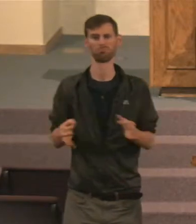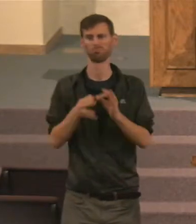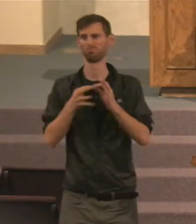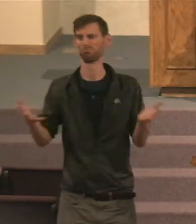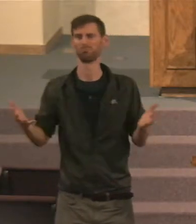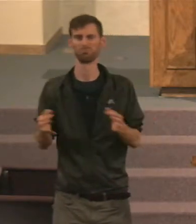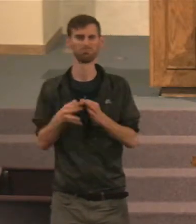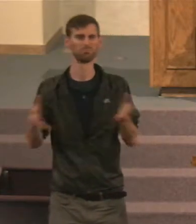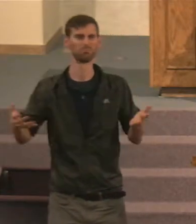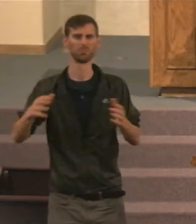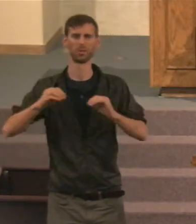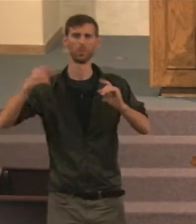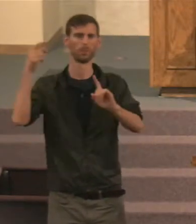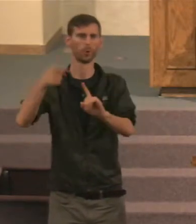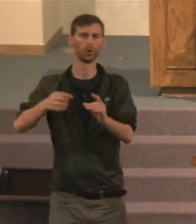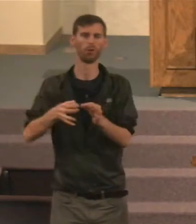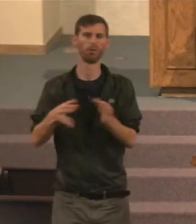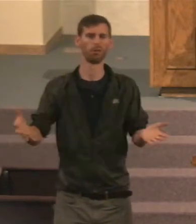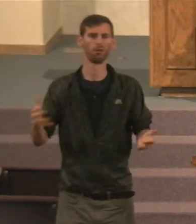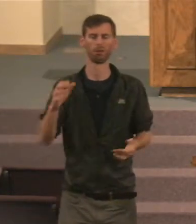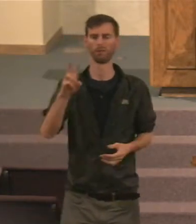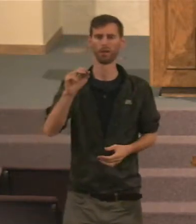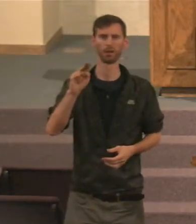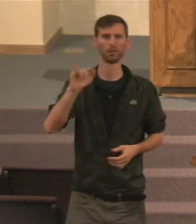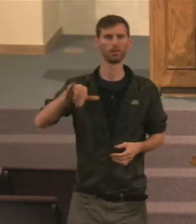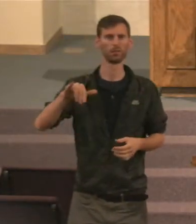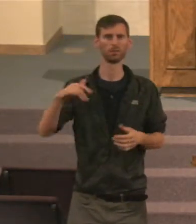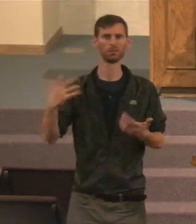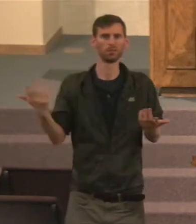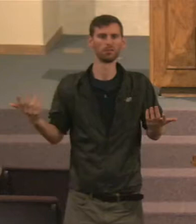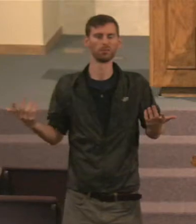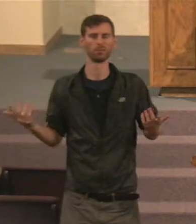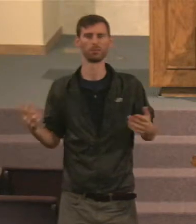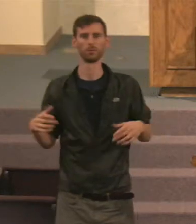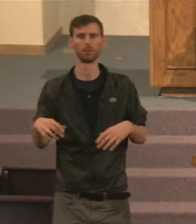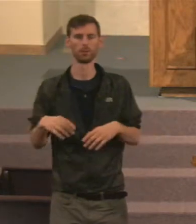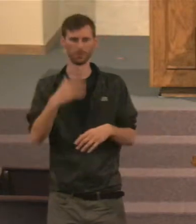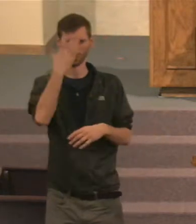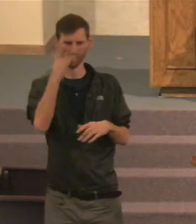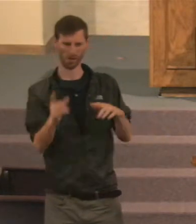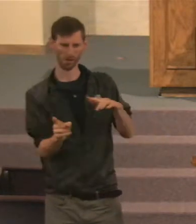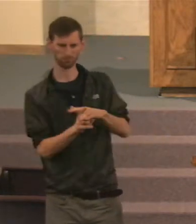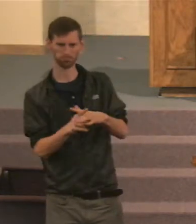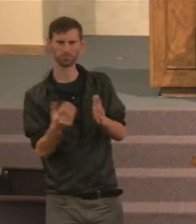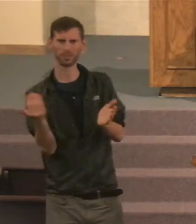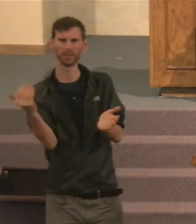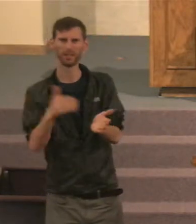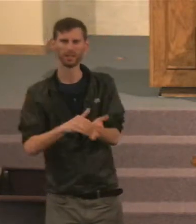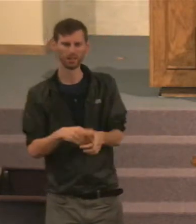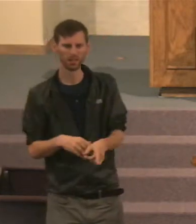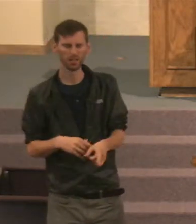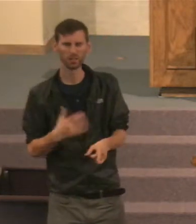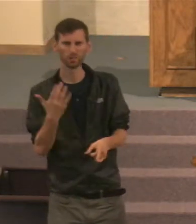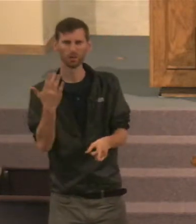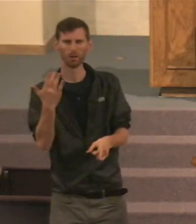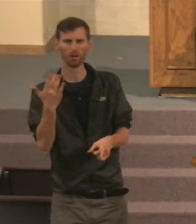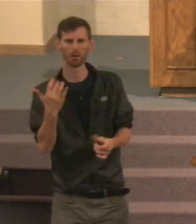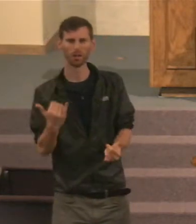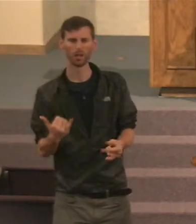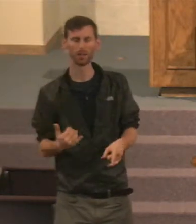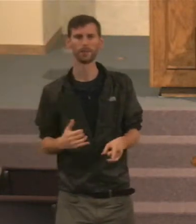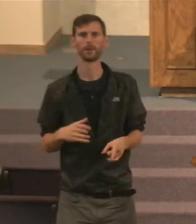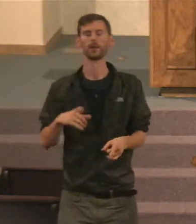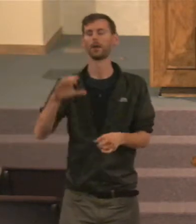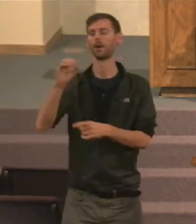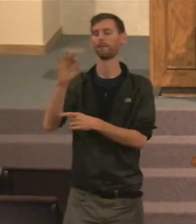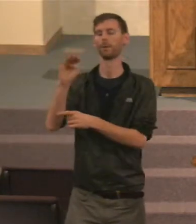Brother Kaufman believed, And among others, Who had said this, He believed that this was, Kind of a signature, You know, Just like you might sign